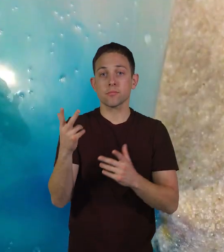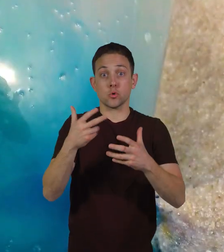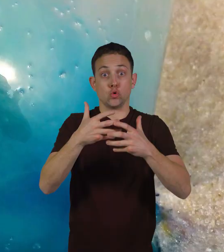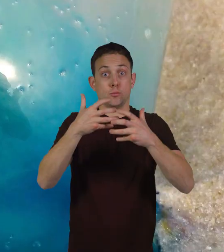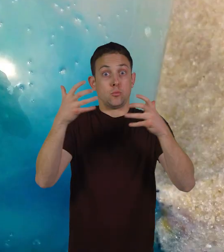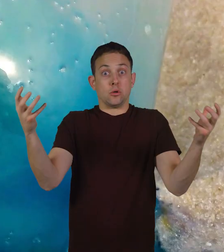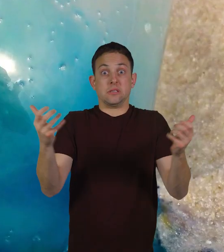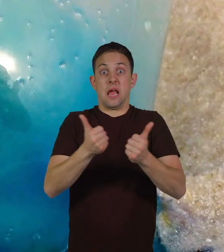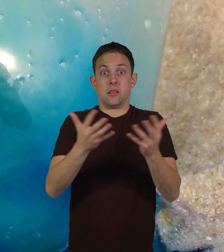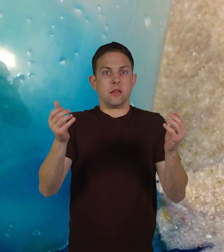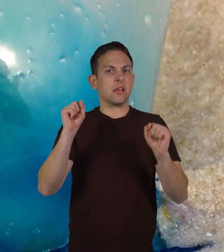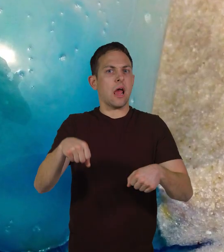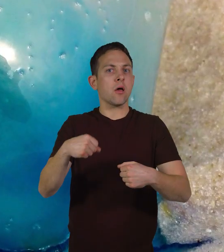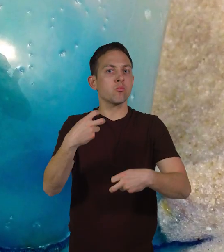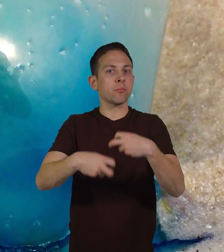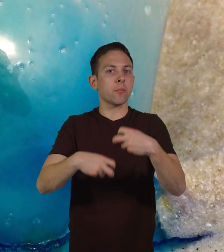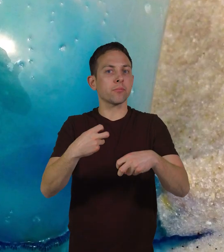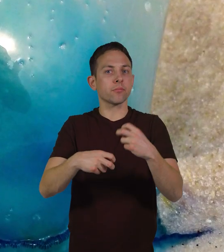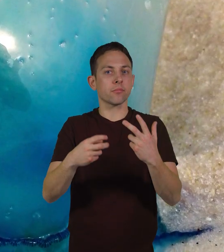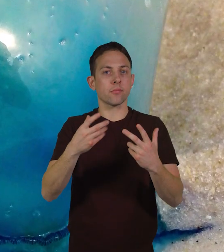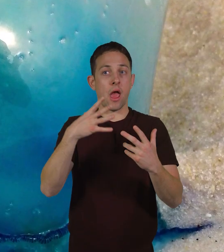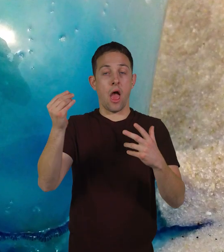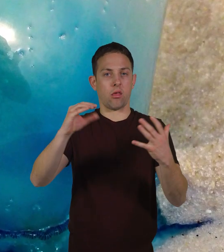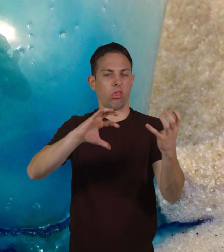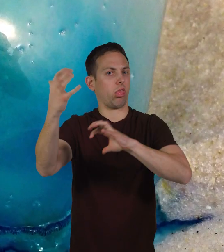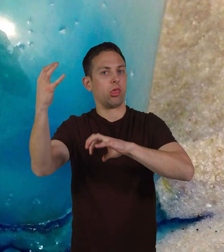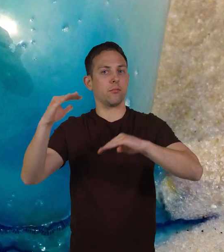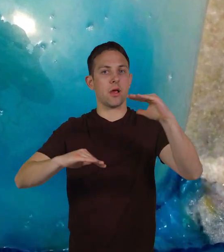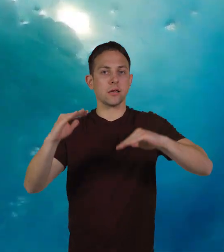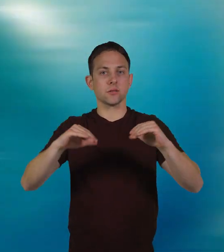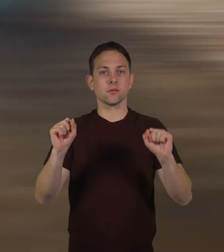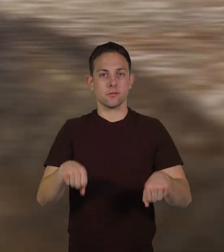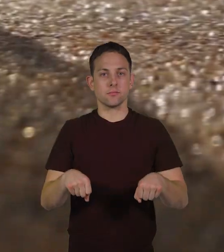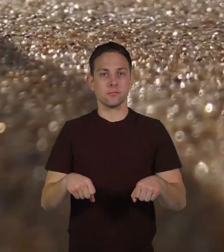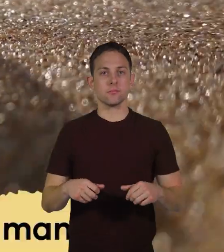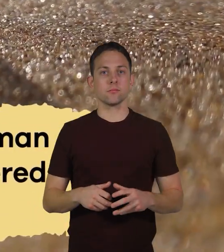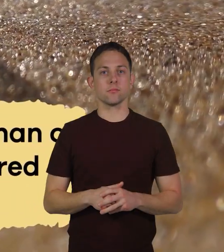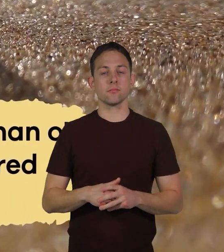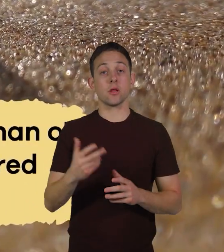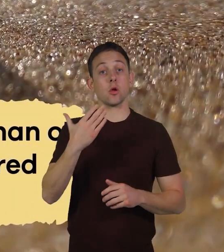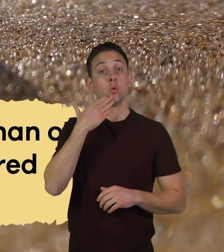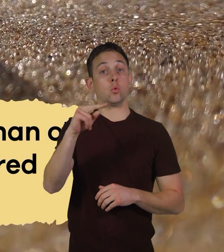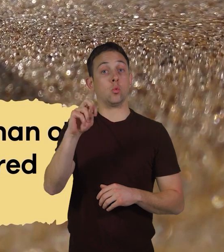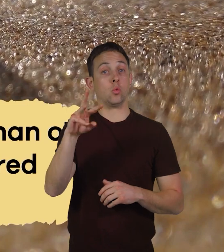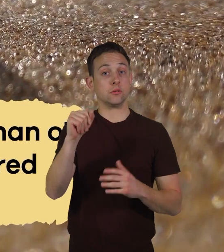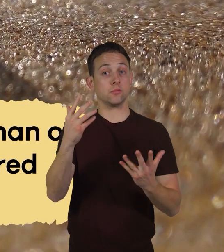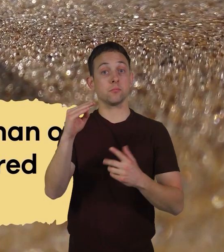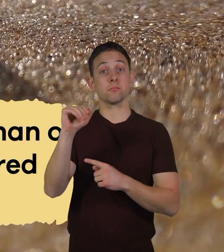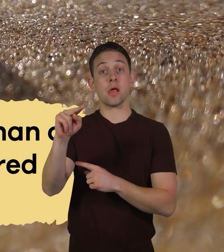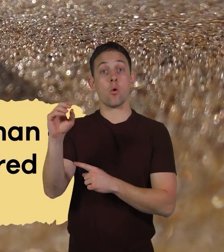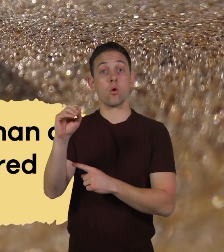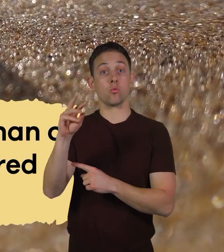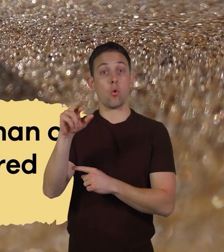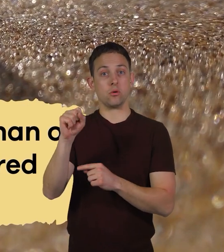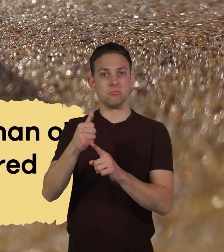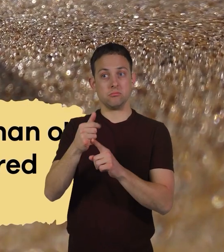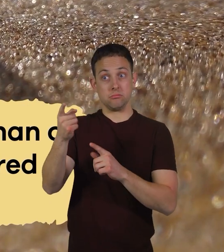of anything could be problematic and upset that balance. The good news is that manowars are not considered